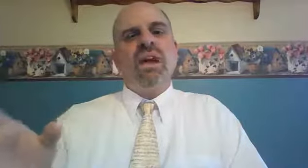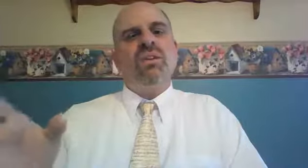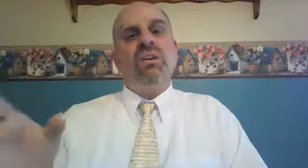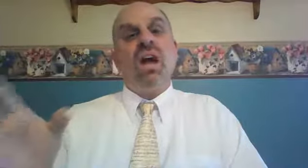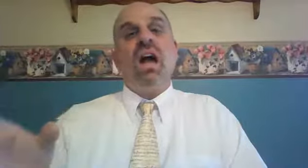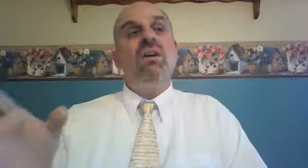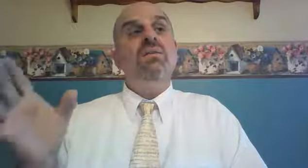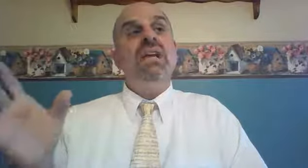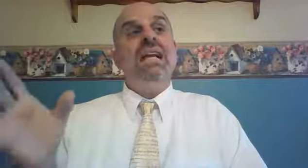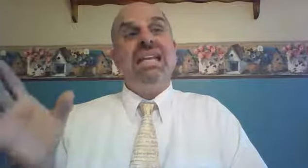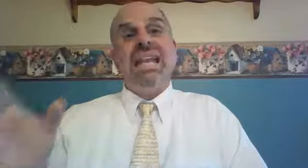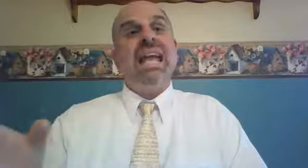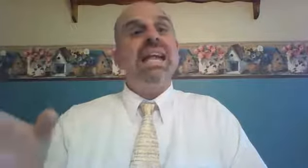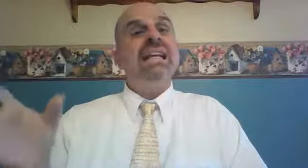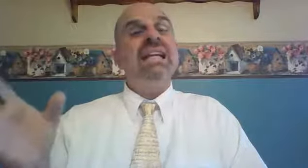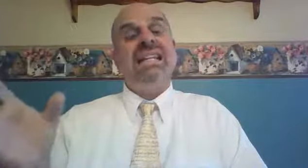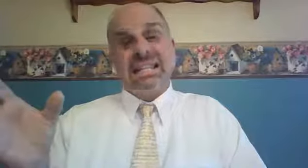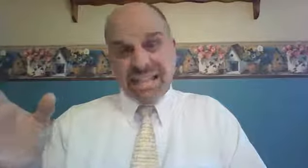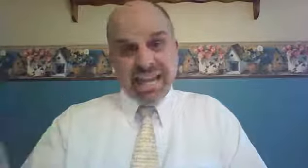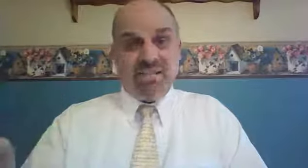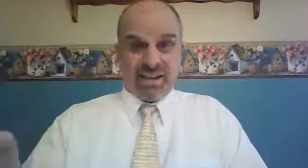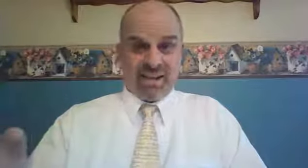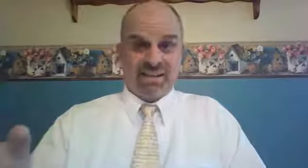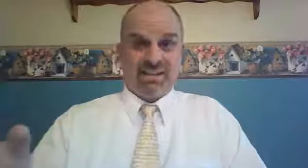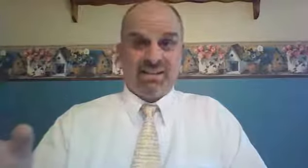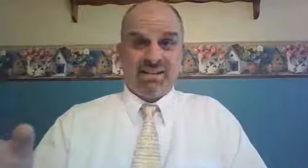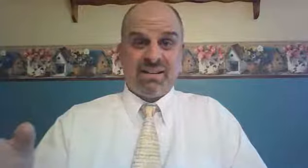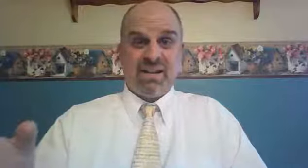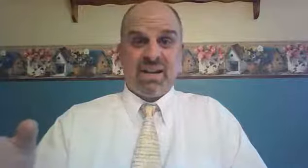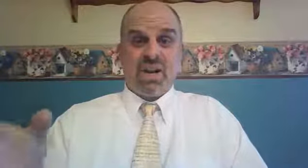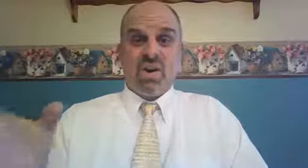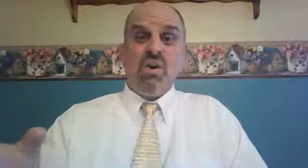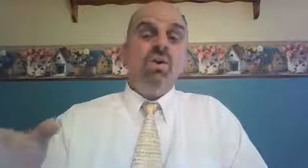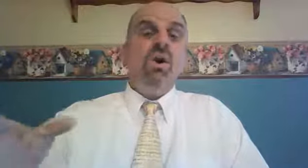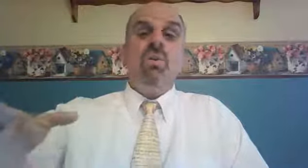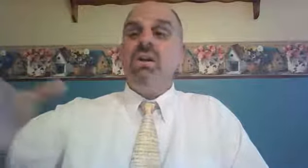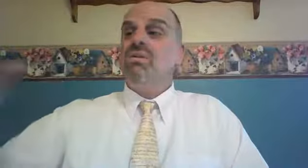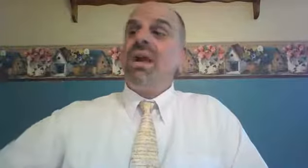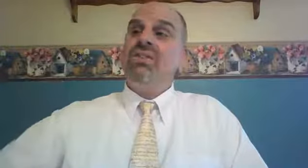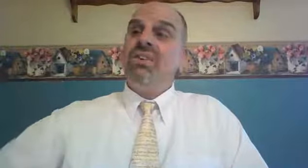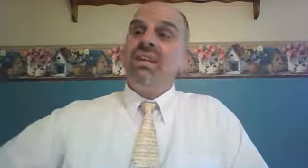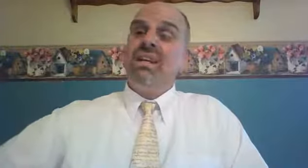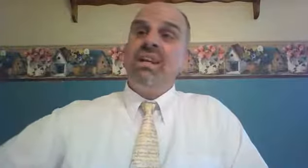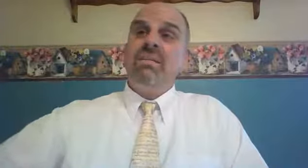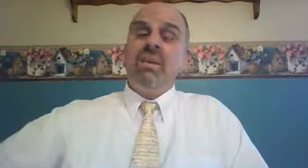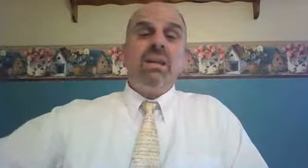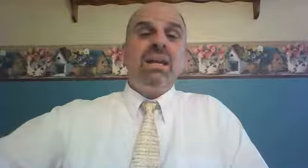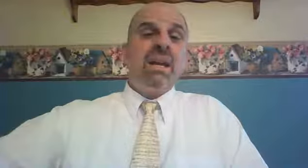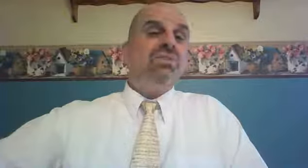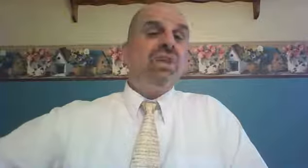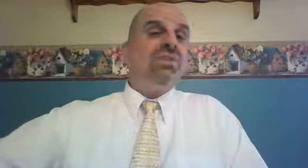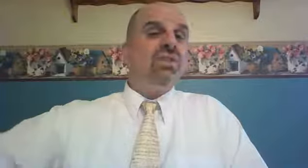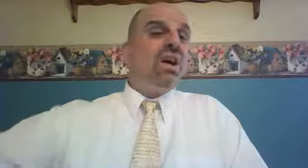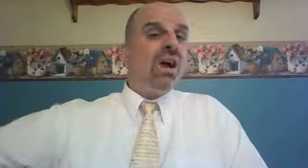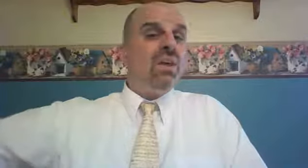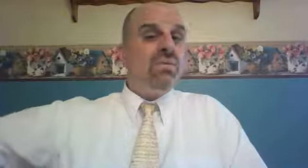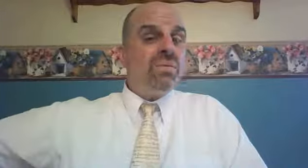of King David. Who would eventually be an ancestor of